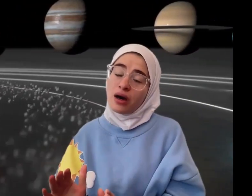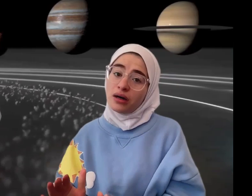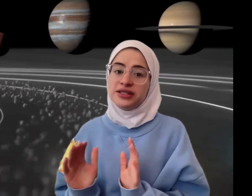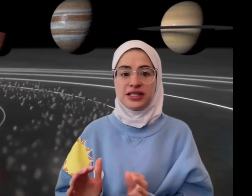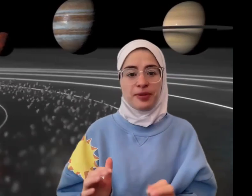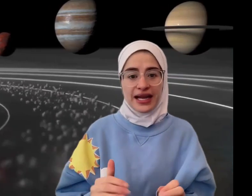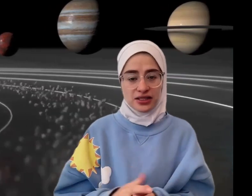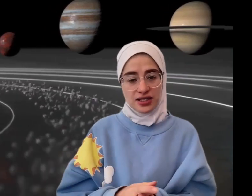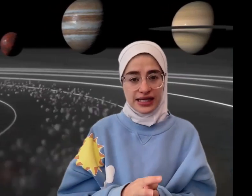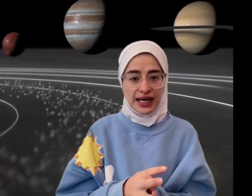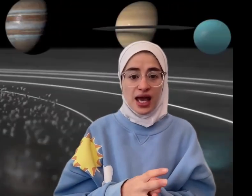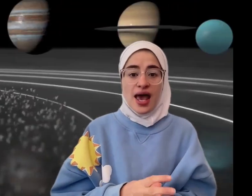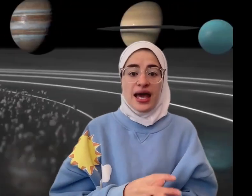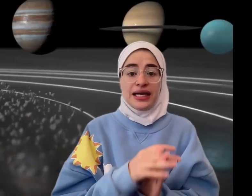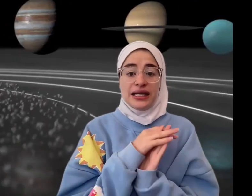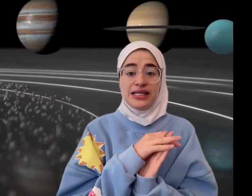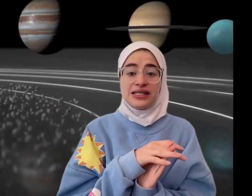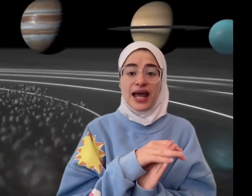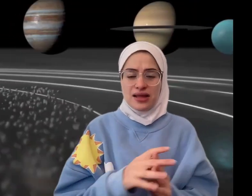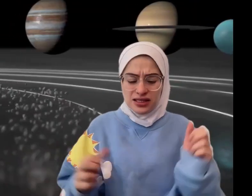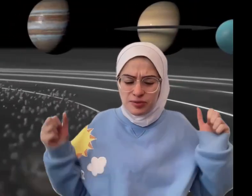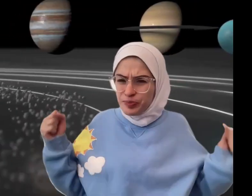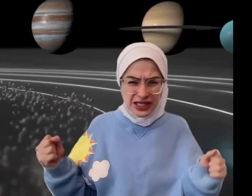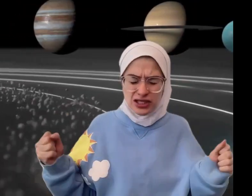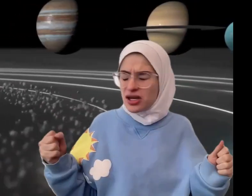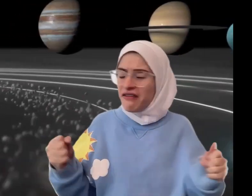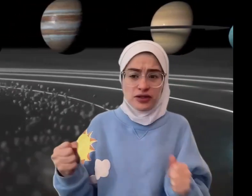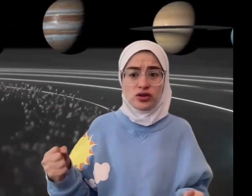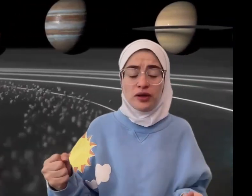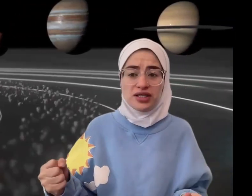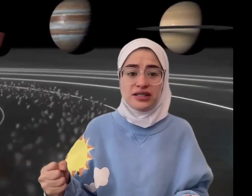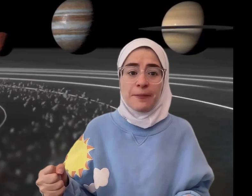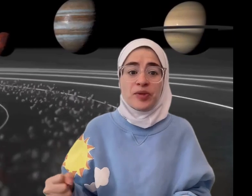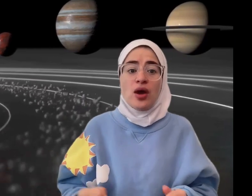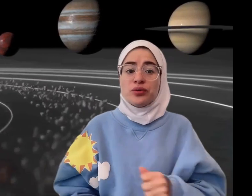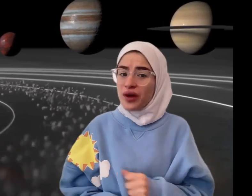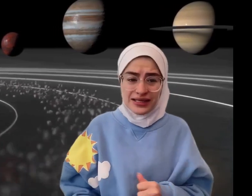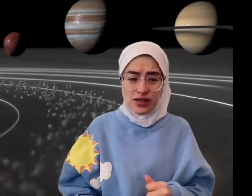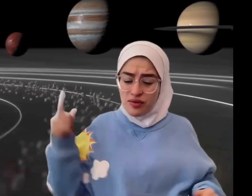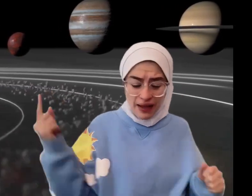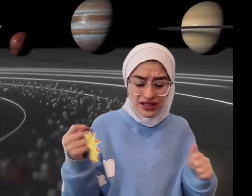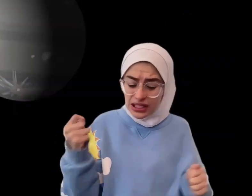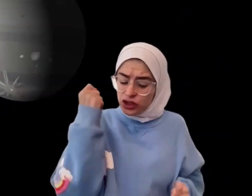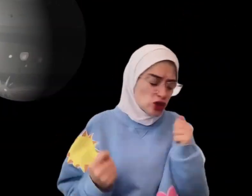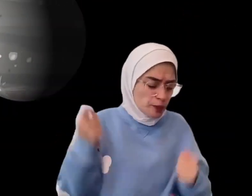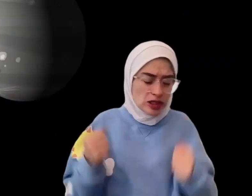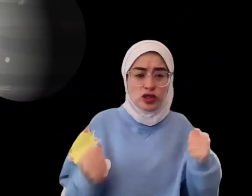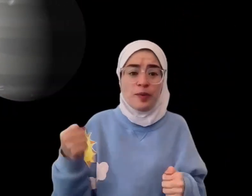planet to the sun. It's like the speedster of our solar system, racing around the sun super, super